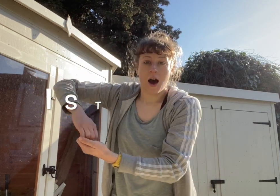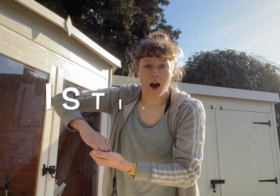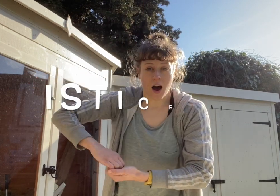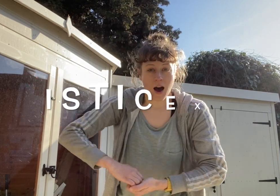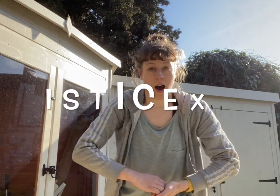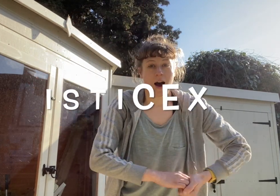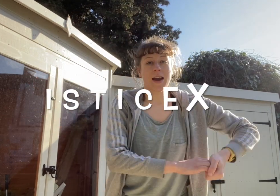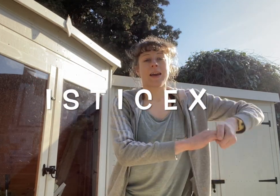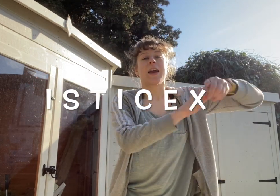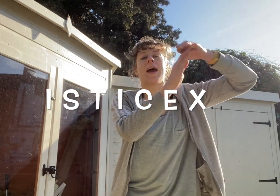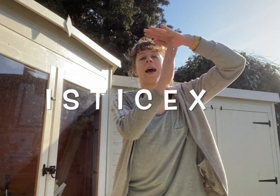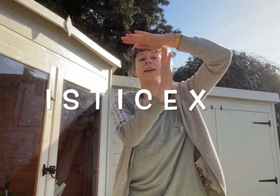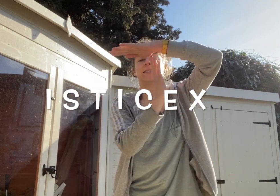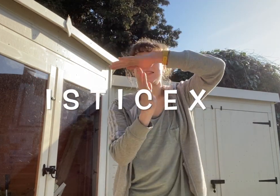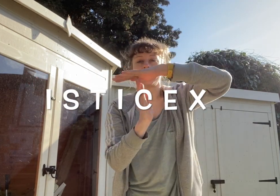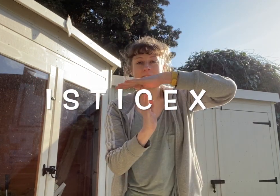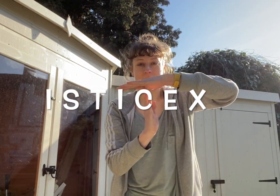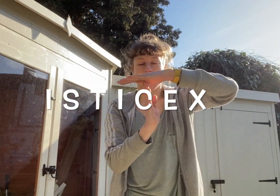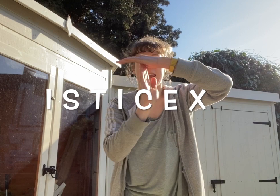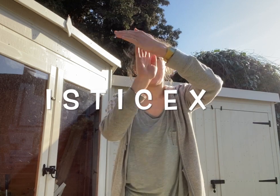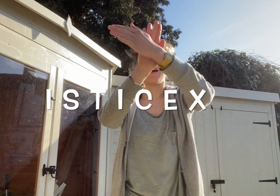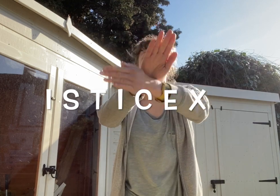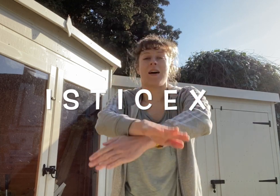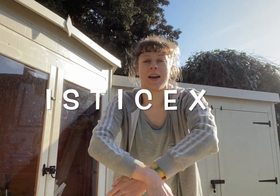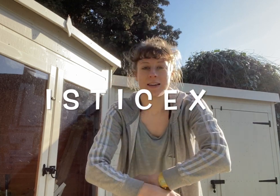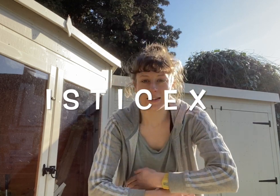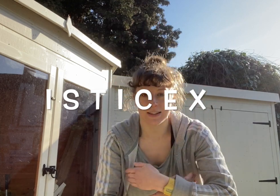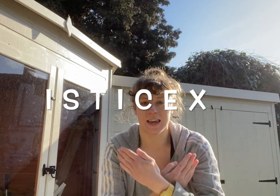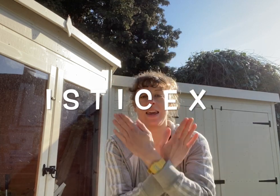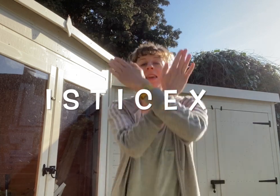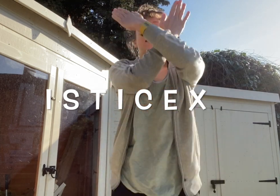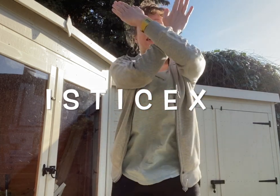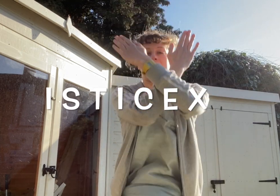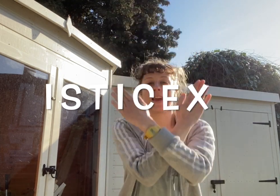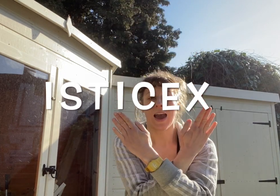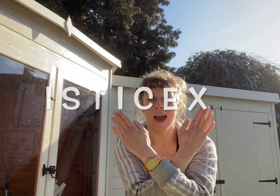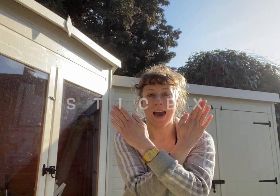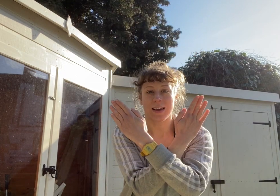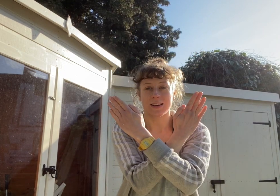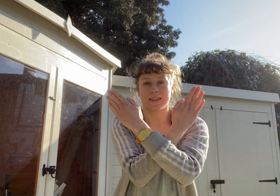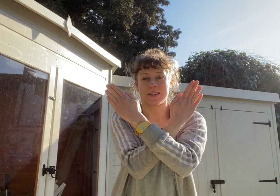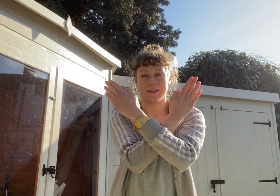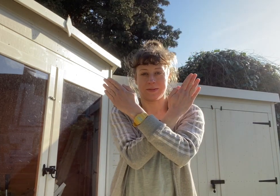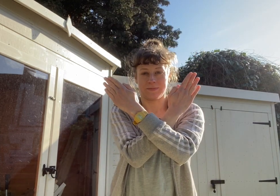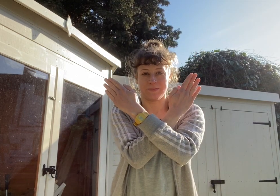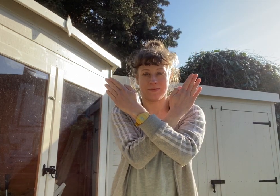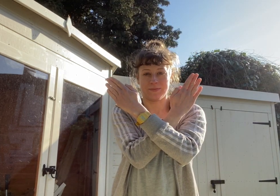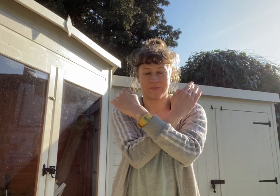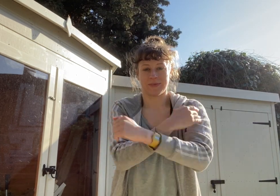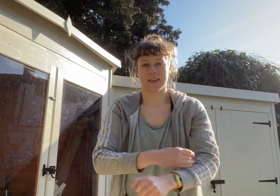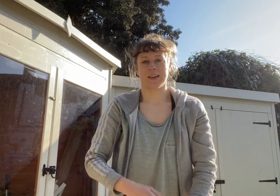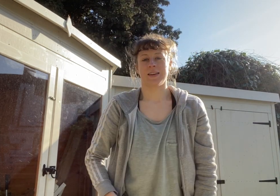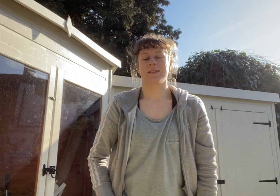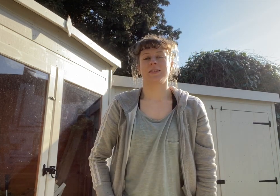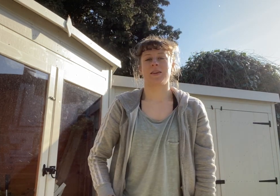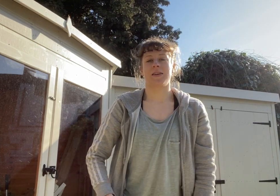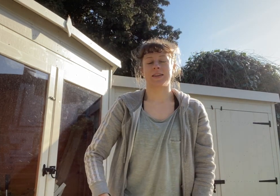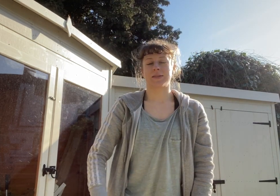I, S, T, I, C, E, X. So, that's